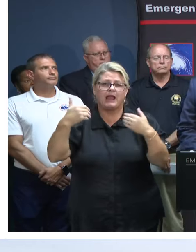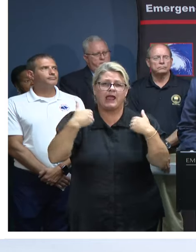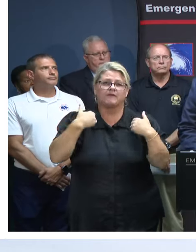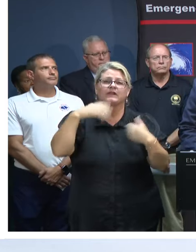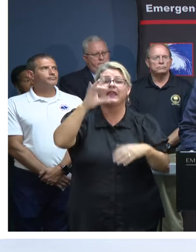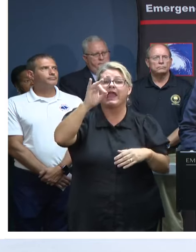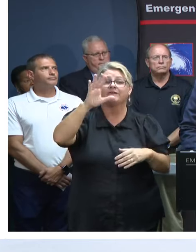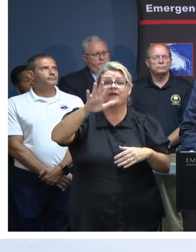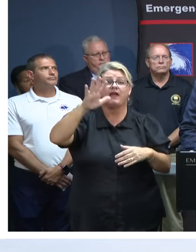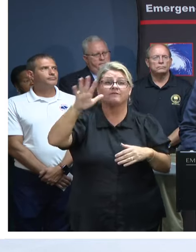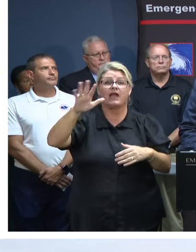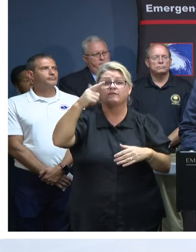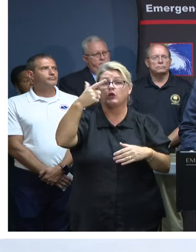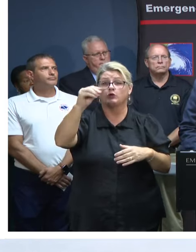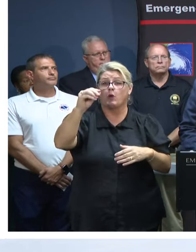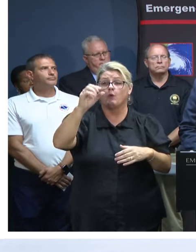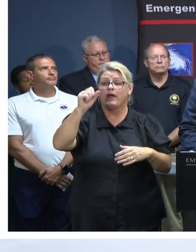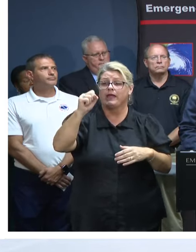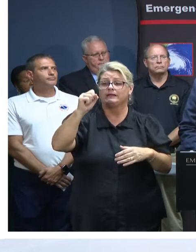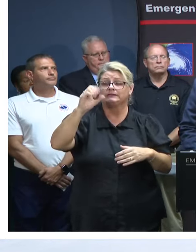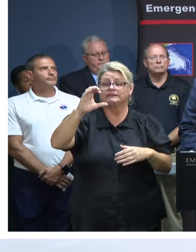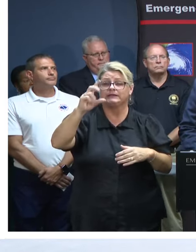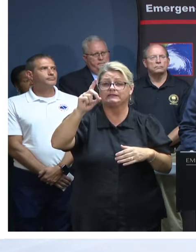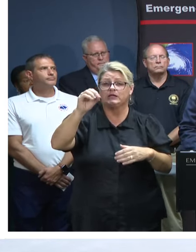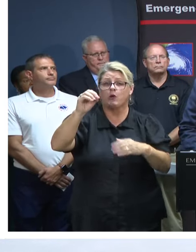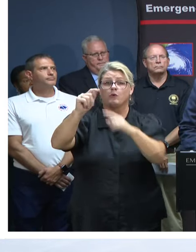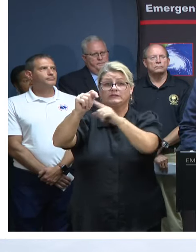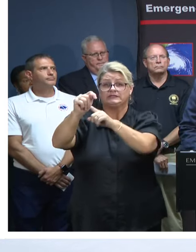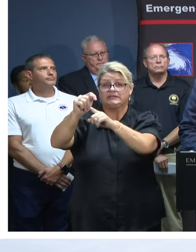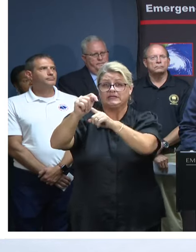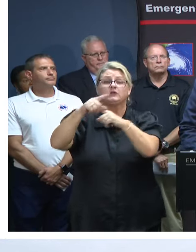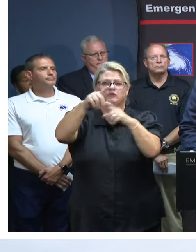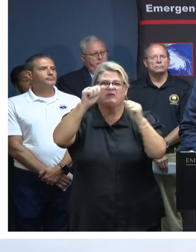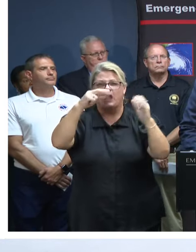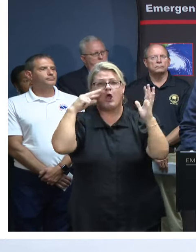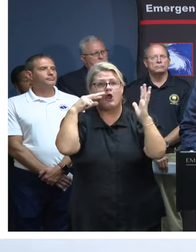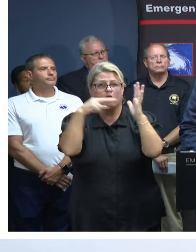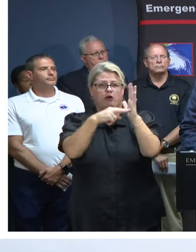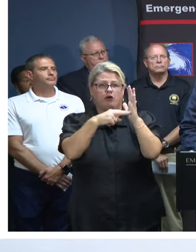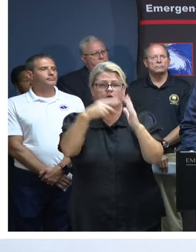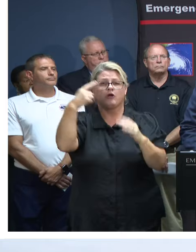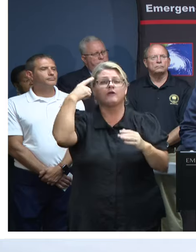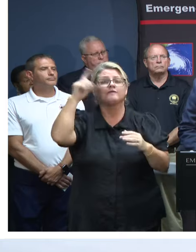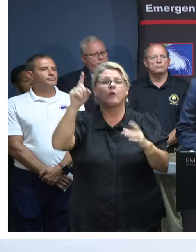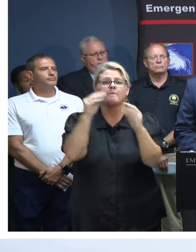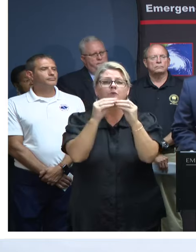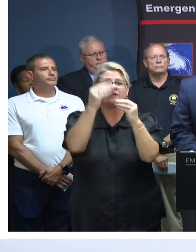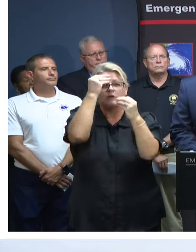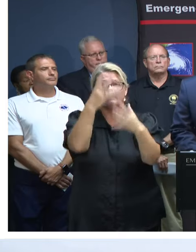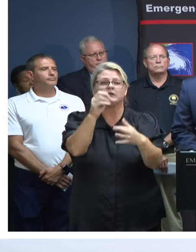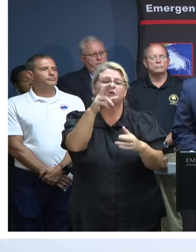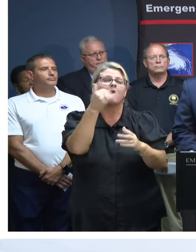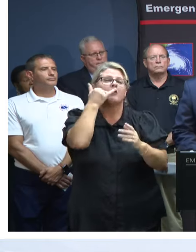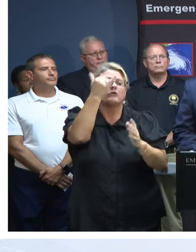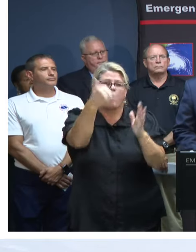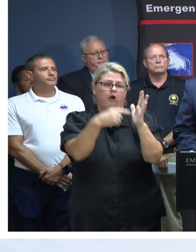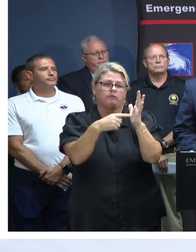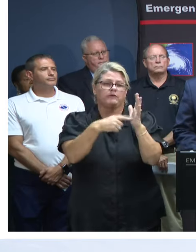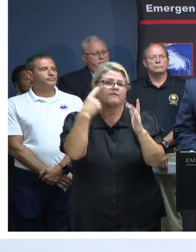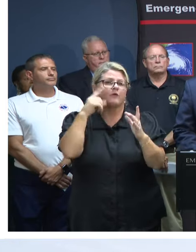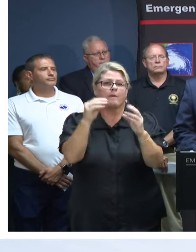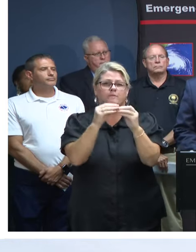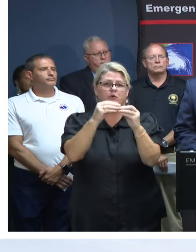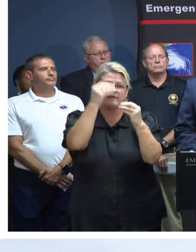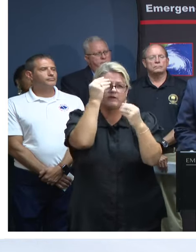-855-GO-SCDOT or 855-467-2368. However, with the